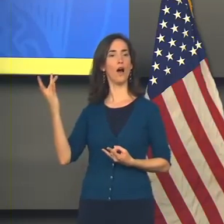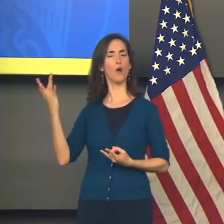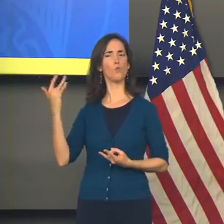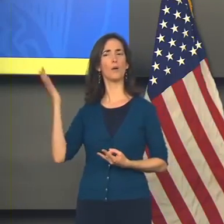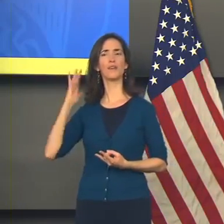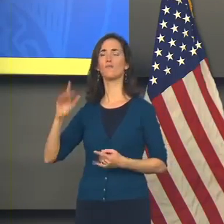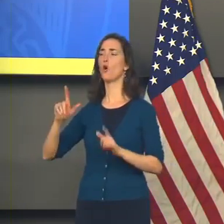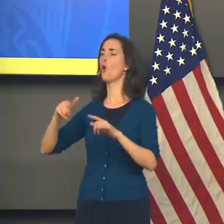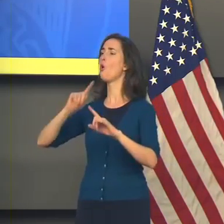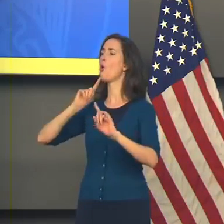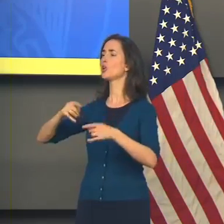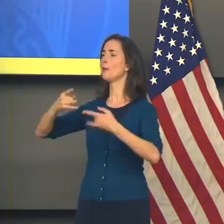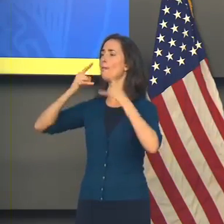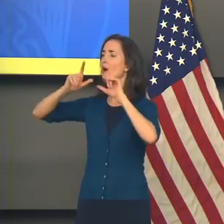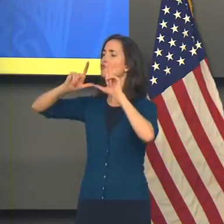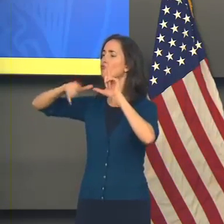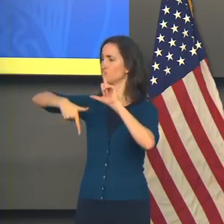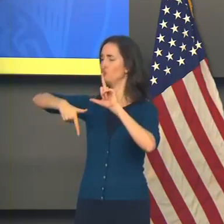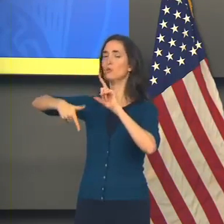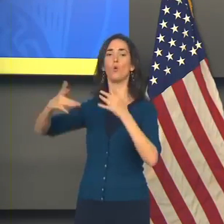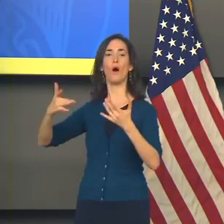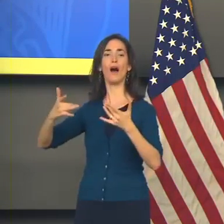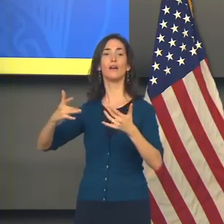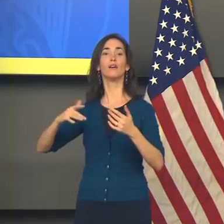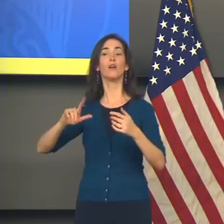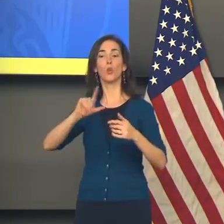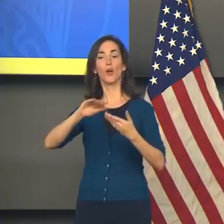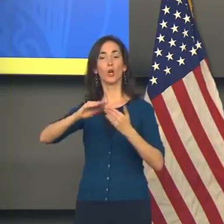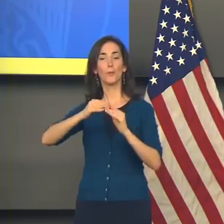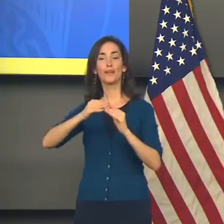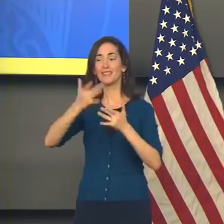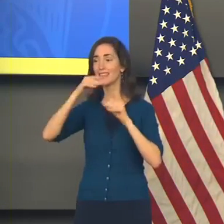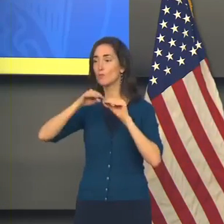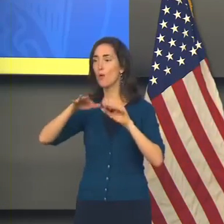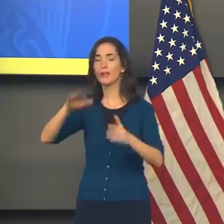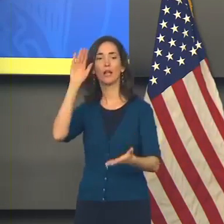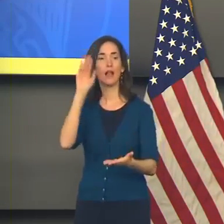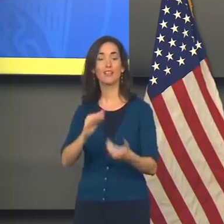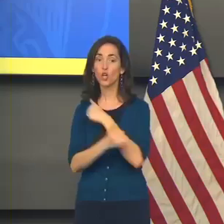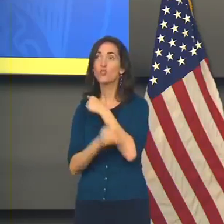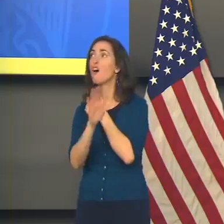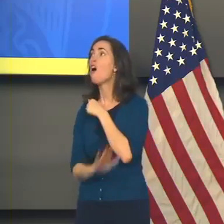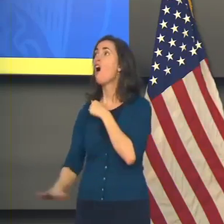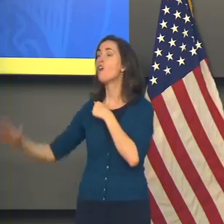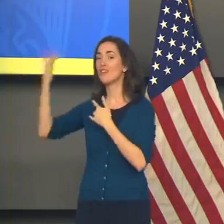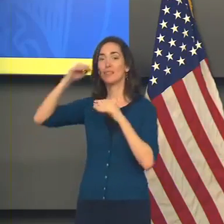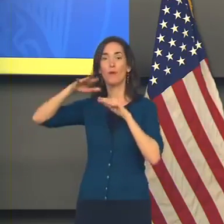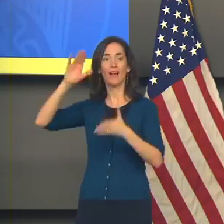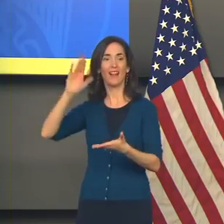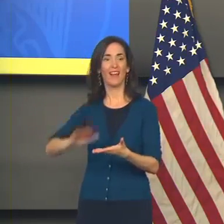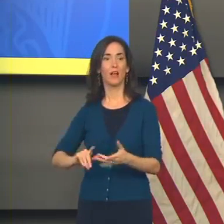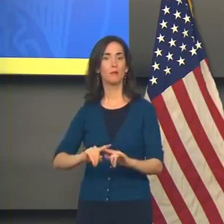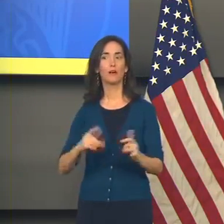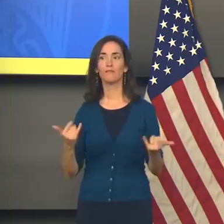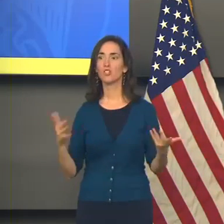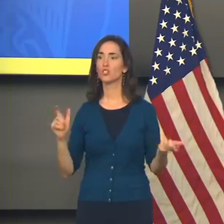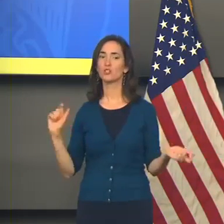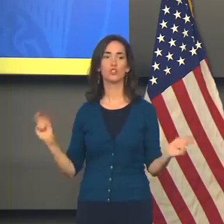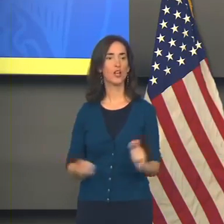of transmission in the communities across Louisiana and indeed across the country. That is no longer the case.